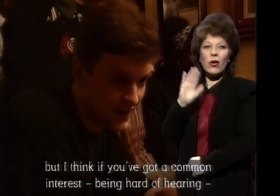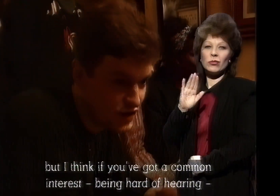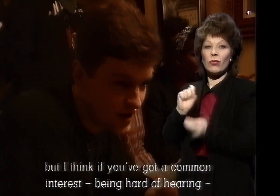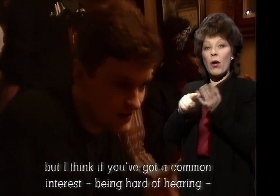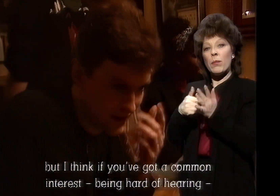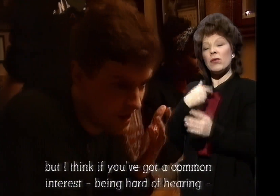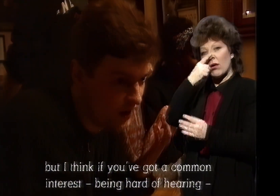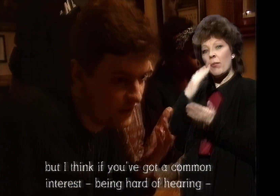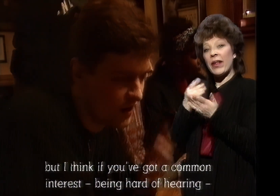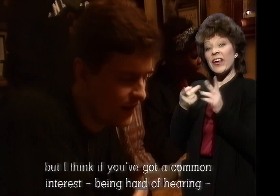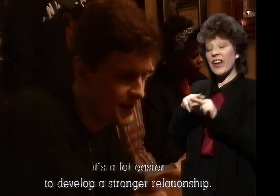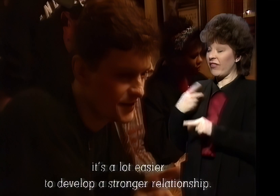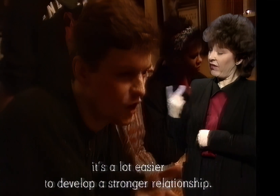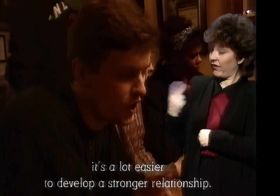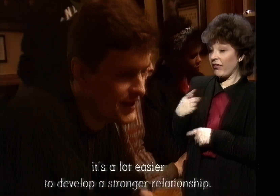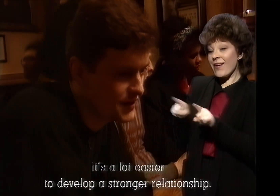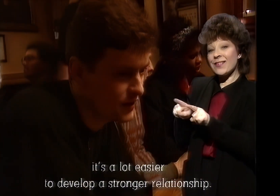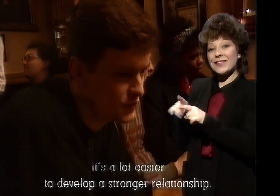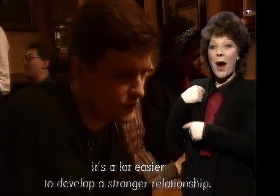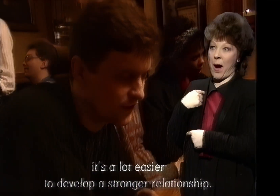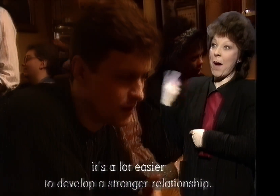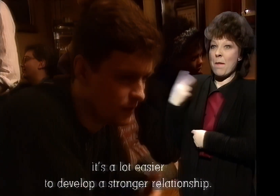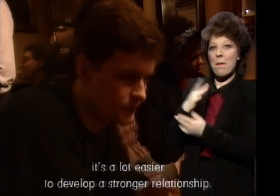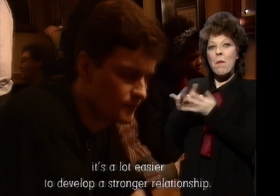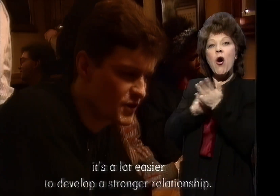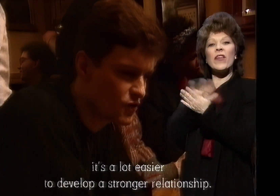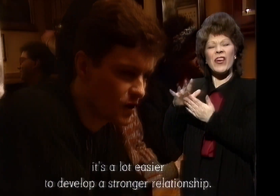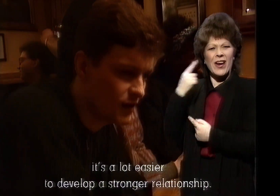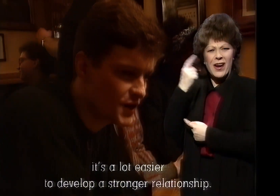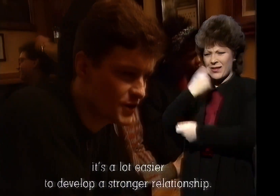interest. Being hard of hearing. think it's a lot easier to develop a stronger relationship.